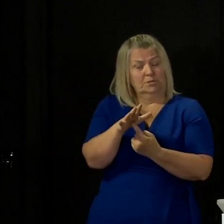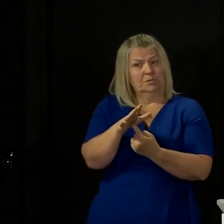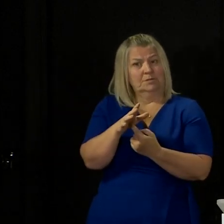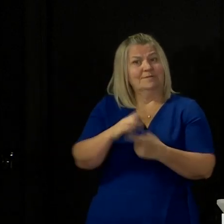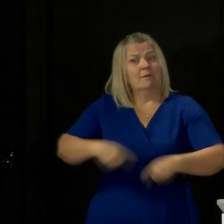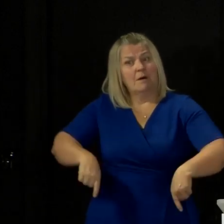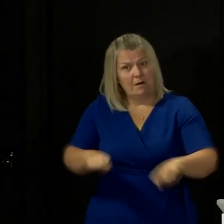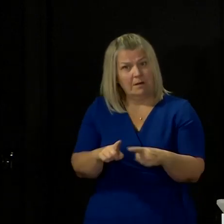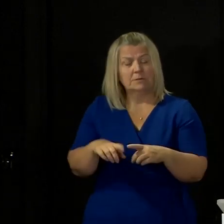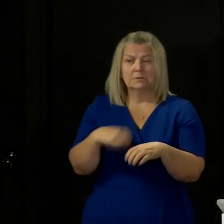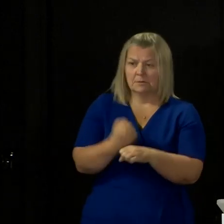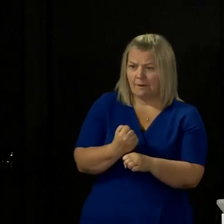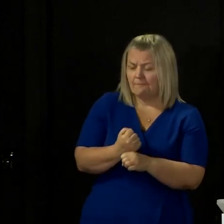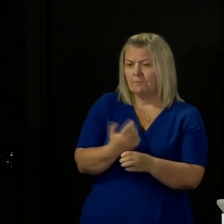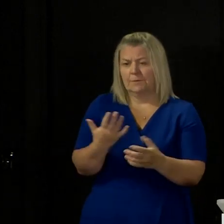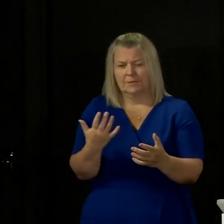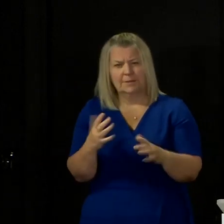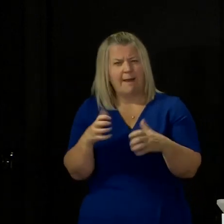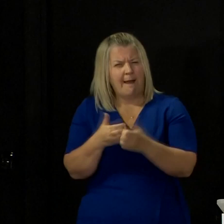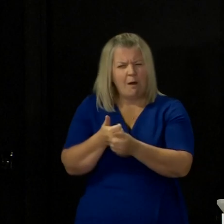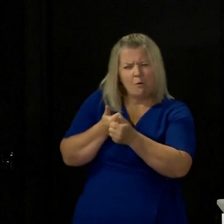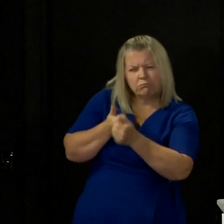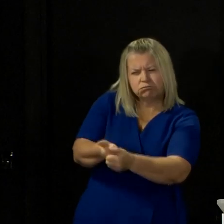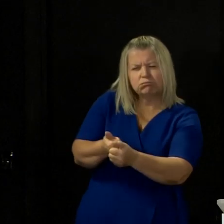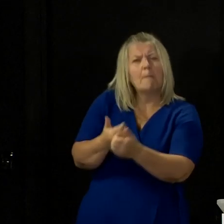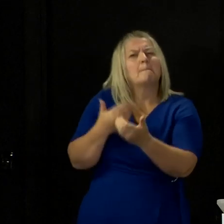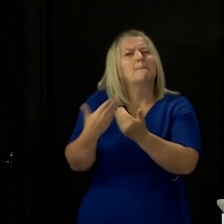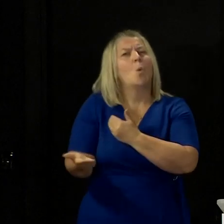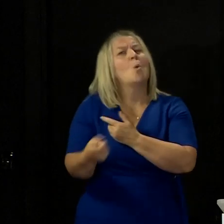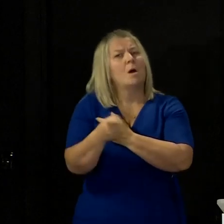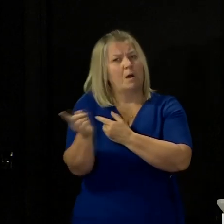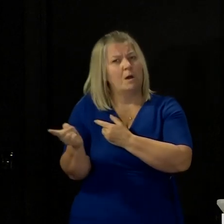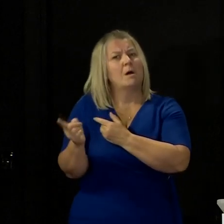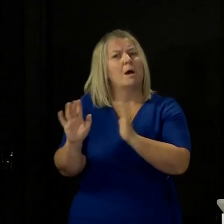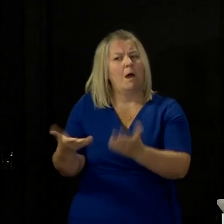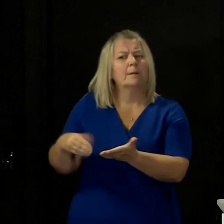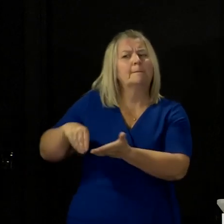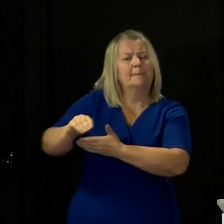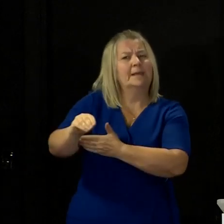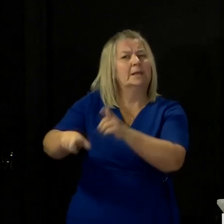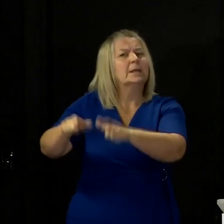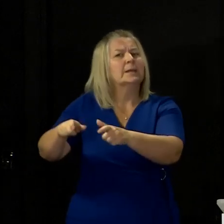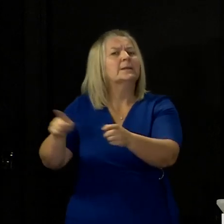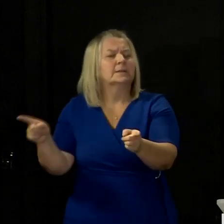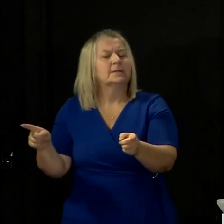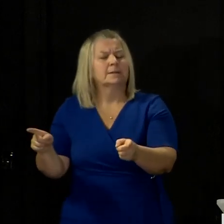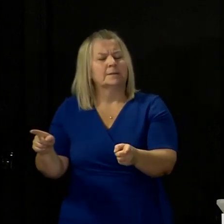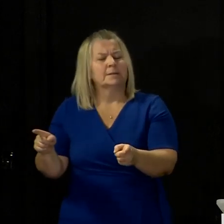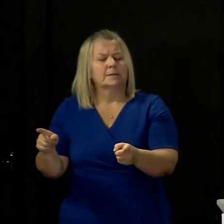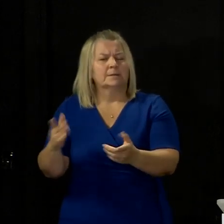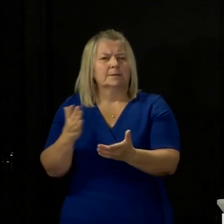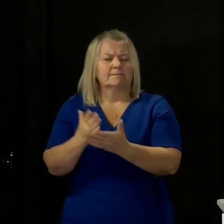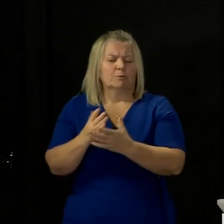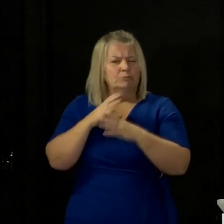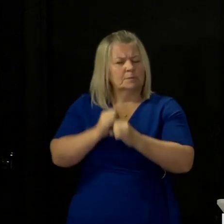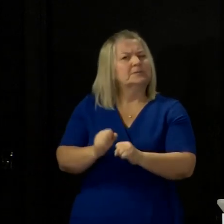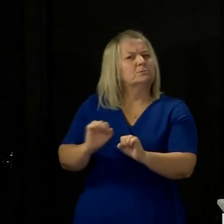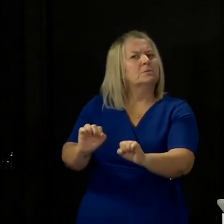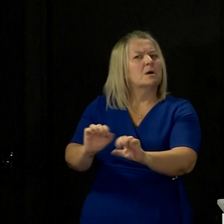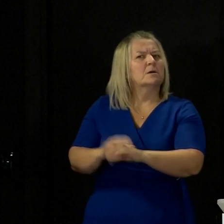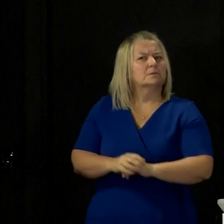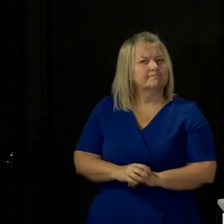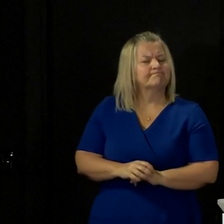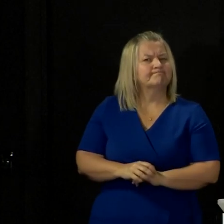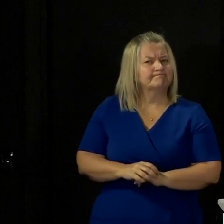always be thinking about what more we can do to support unpaid carers and that's a commitment that I feel very strongly about but some of the issues